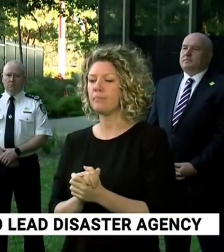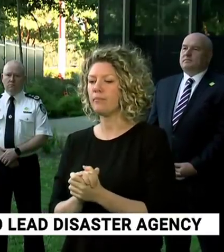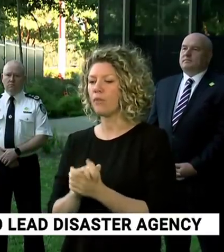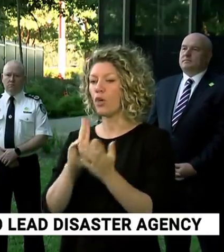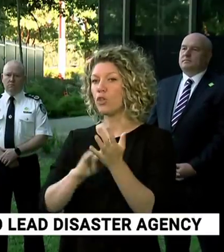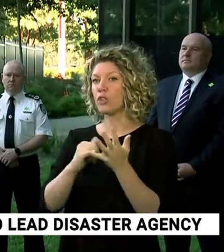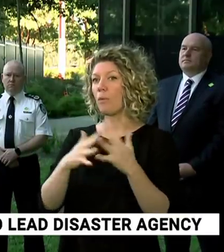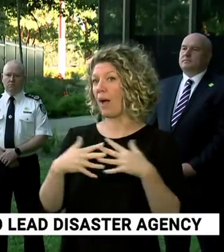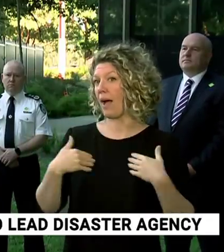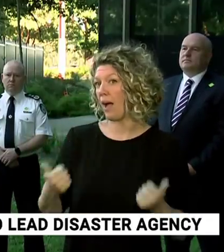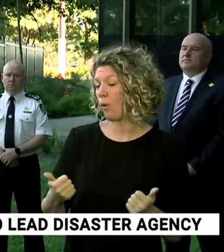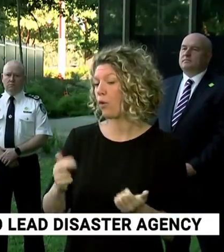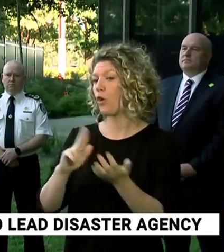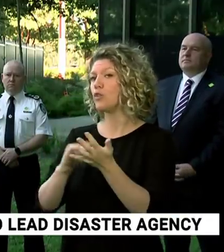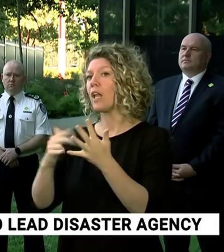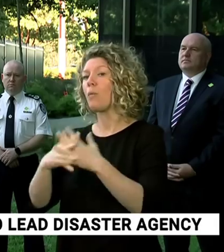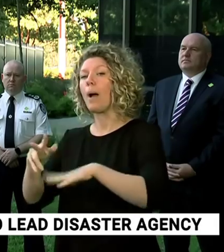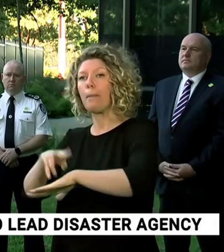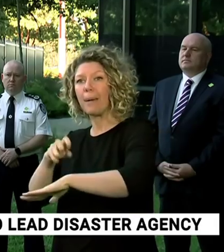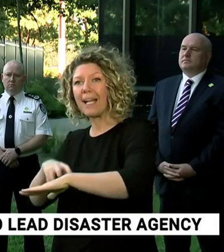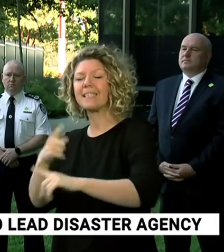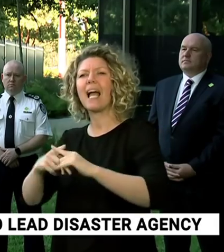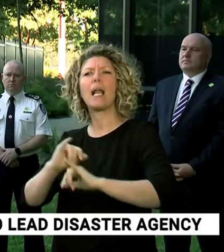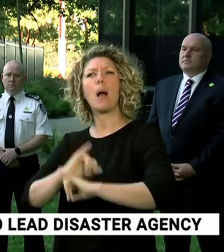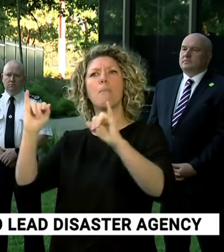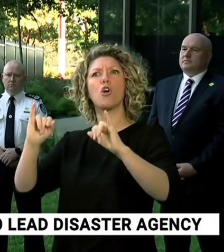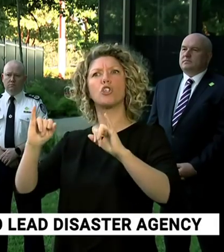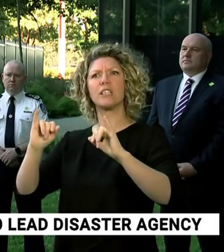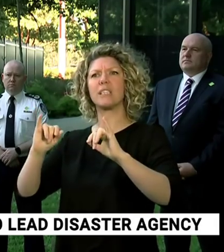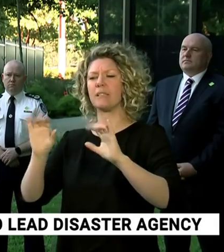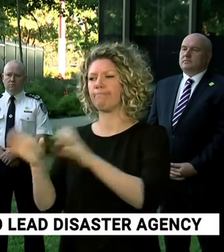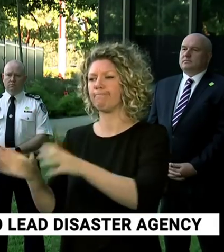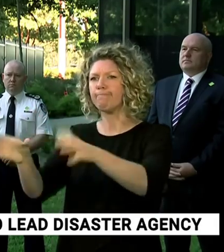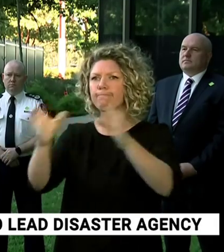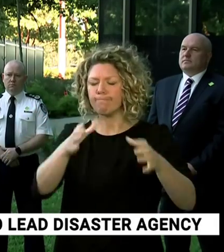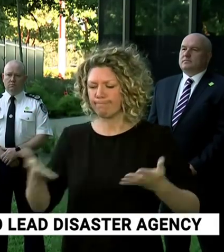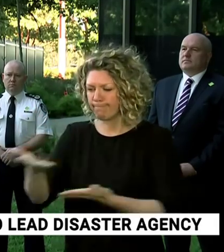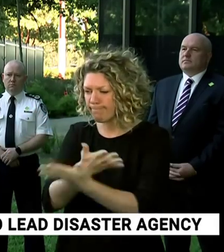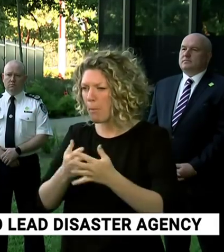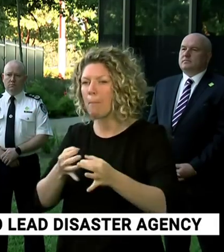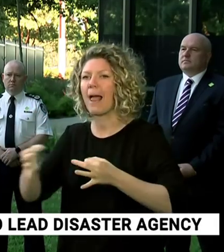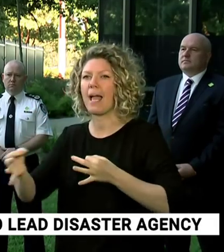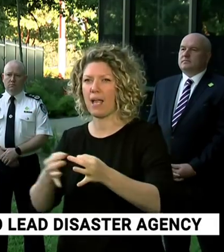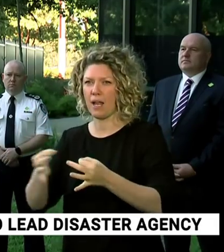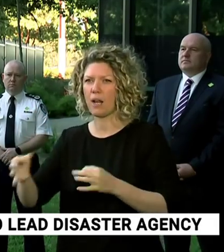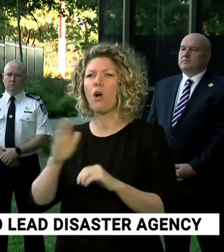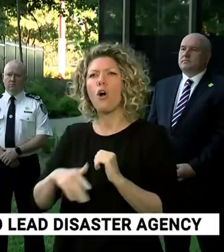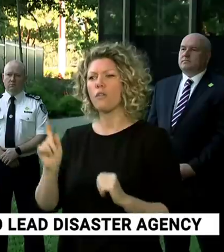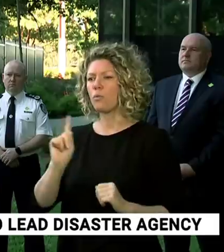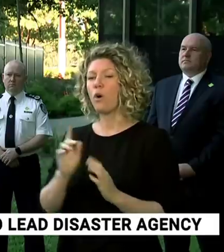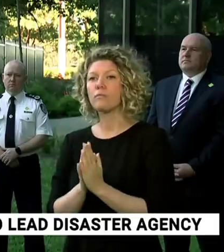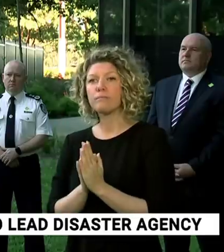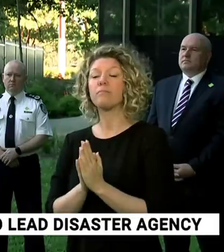Health, the New South Wales Police and the Emergency Management Team, a plan has been developed that will be around